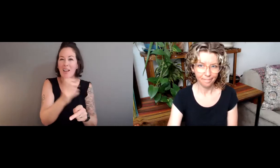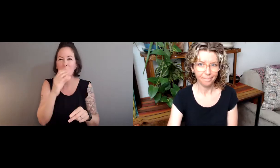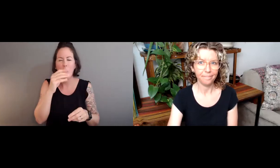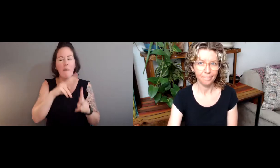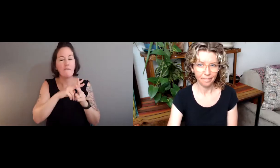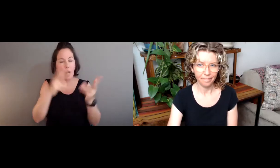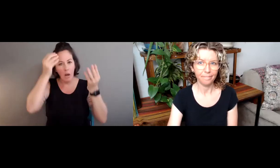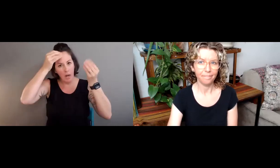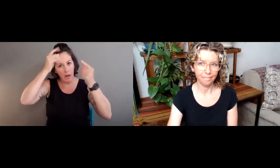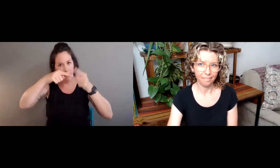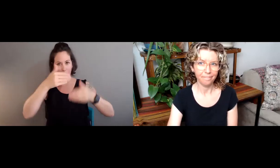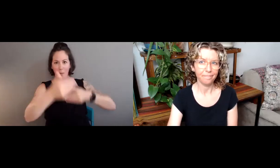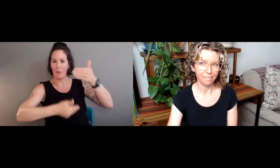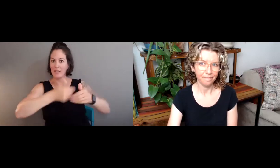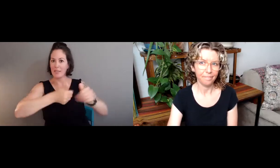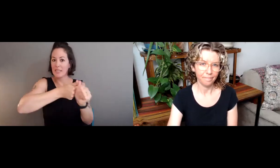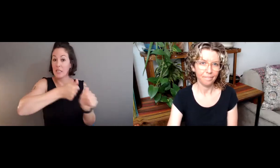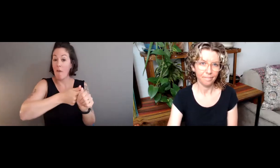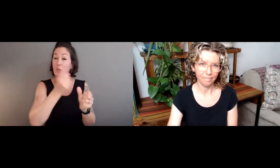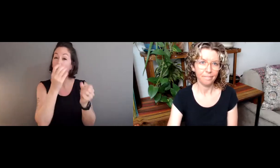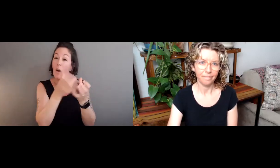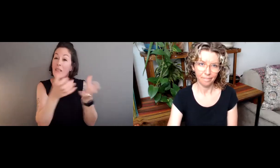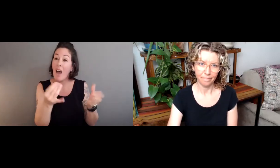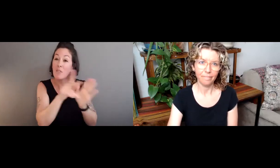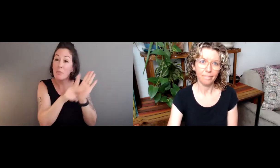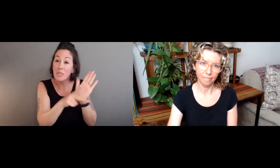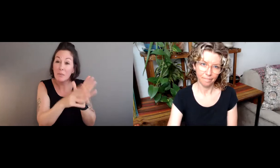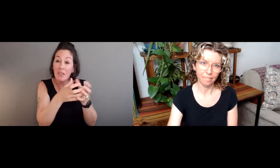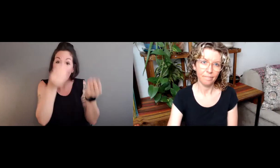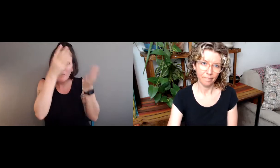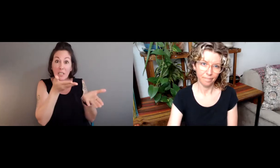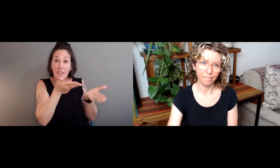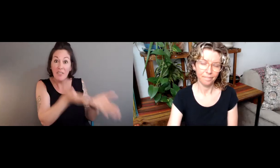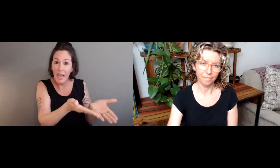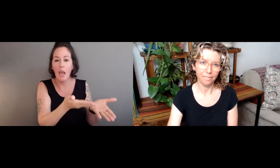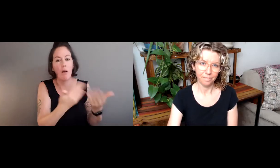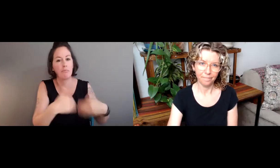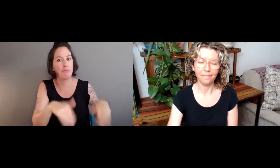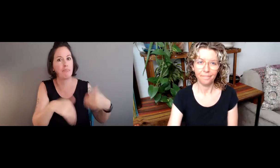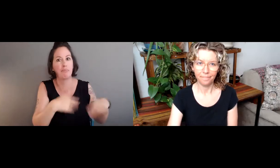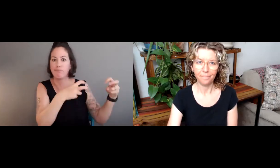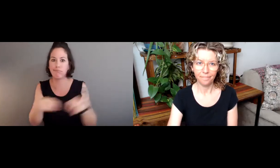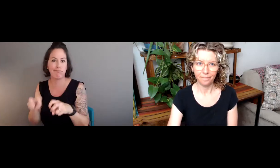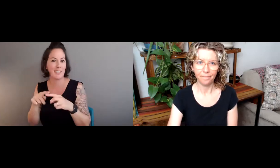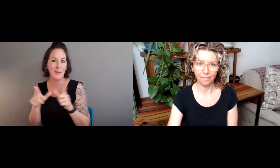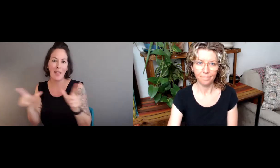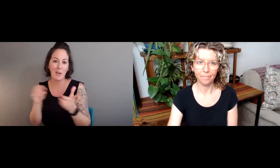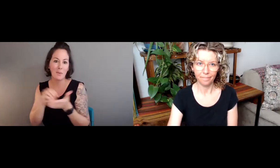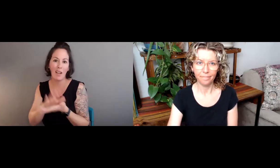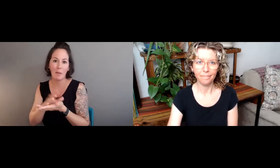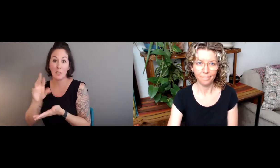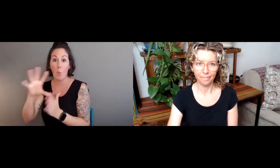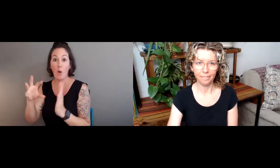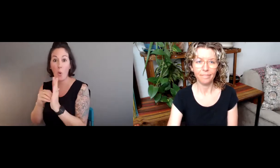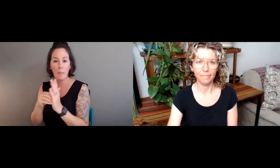Interpreters, those who do translation often have to think about how to represent their clients best. And there's processes and principles and information there